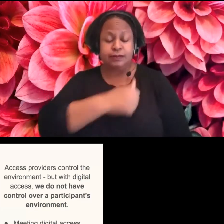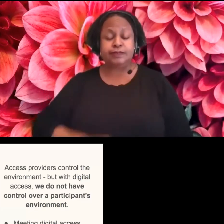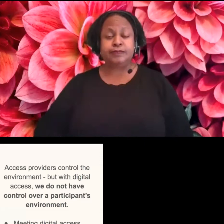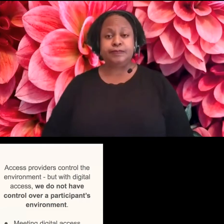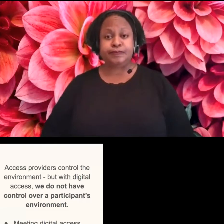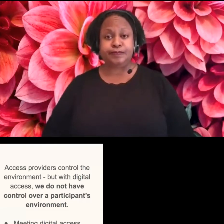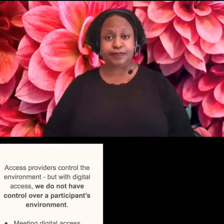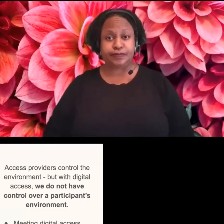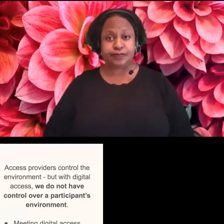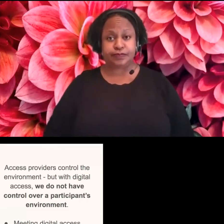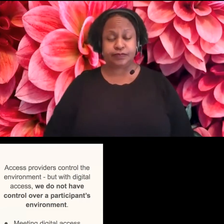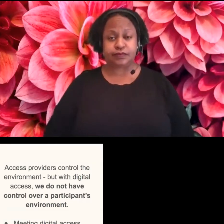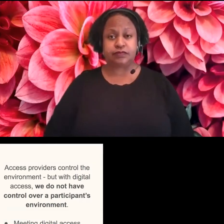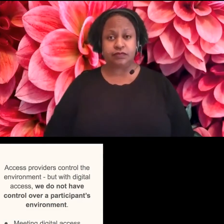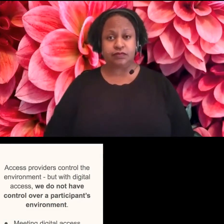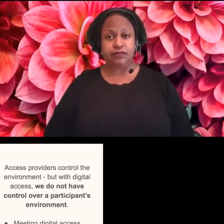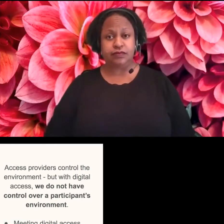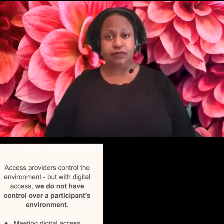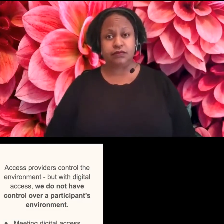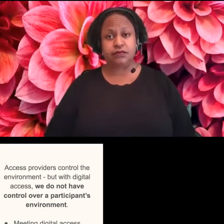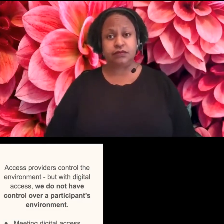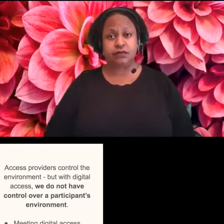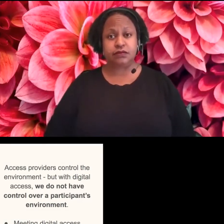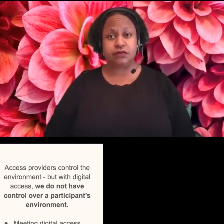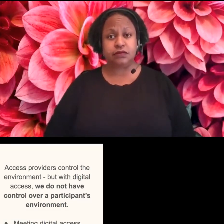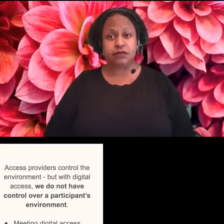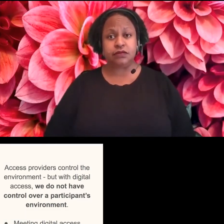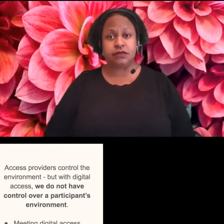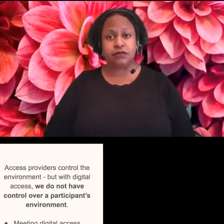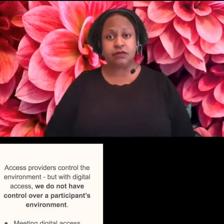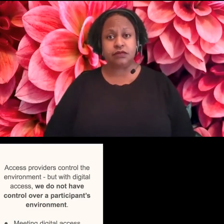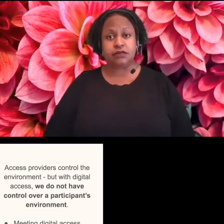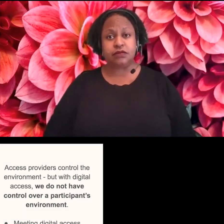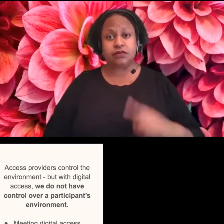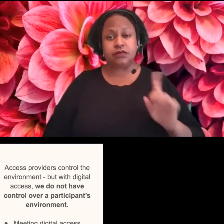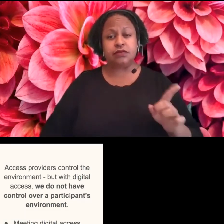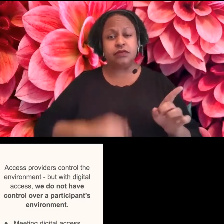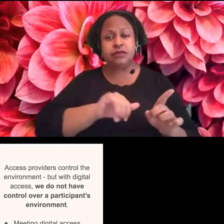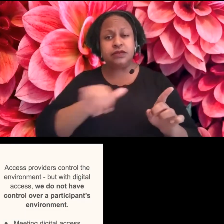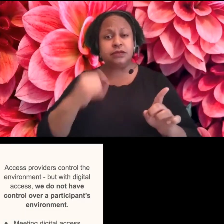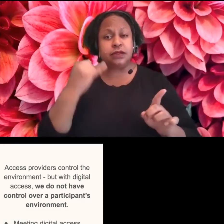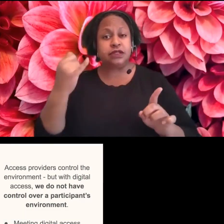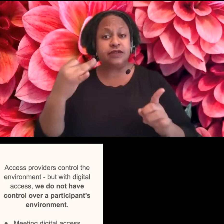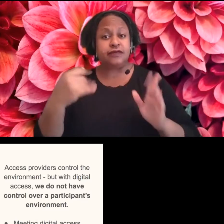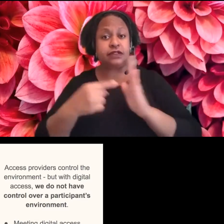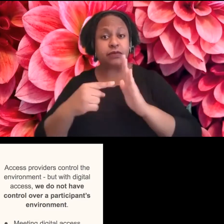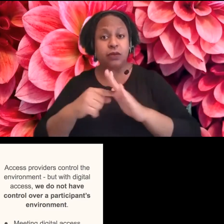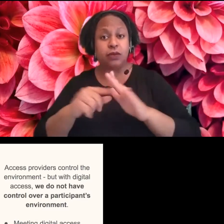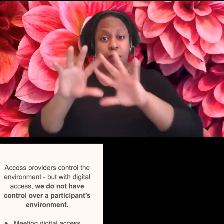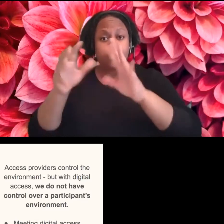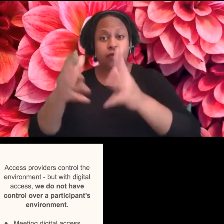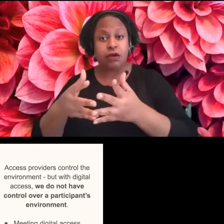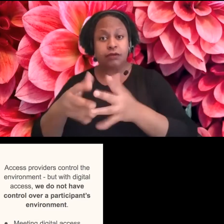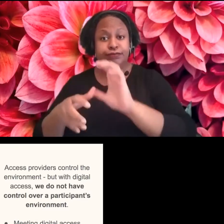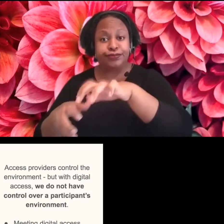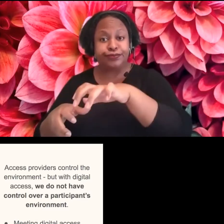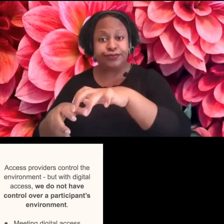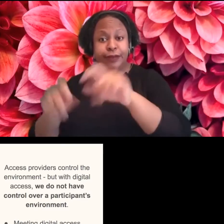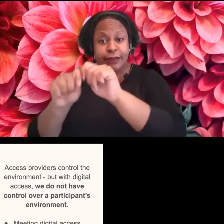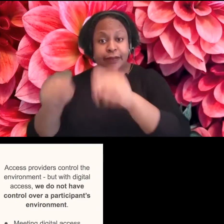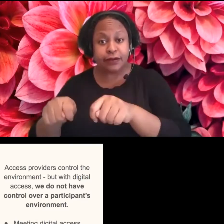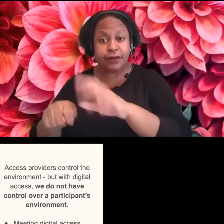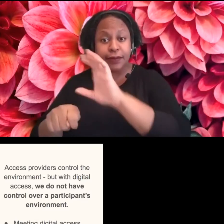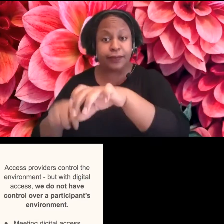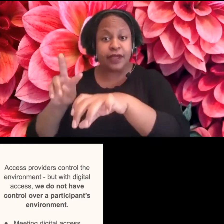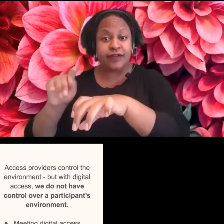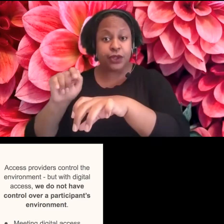it is somewhat also similar to when we are dealing with inaccessible venues. Um, but the main thing to remember